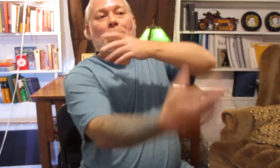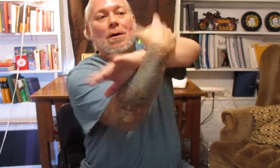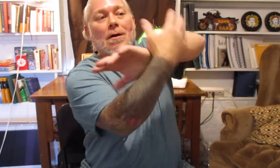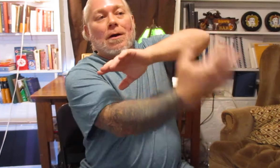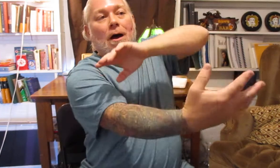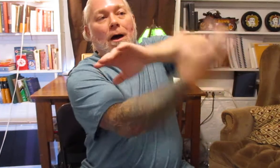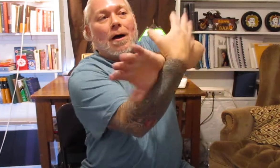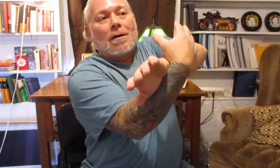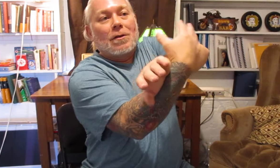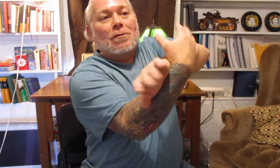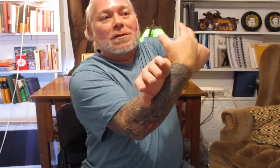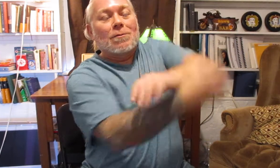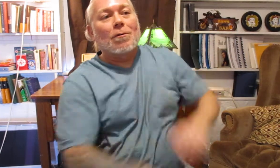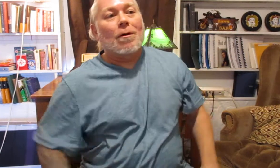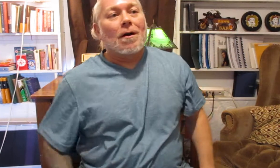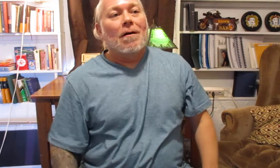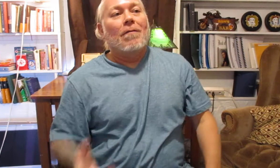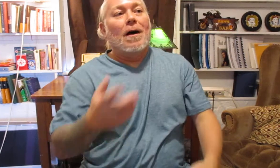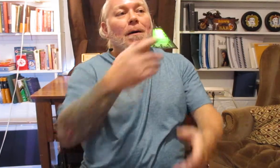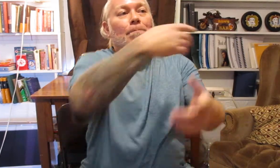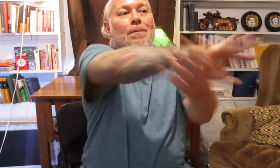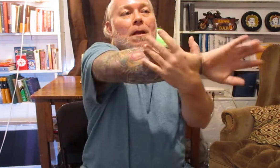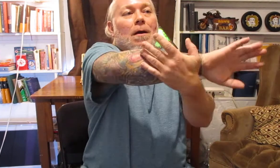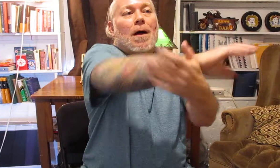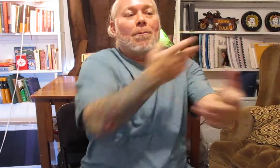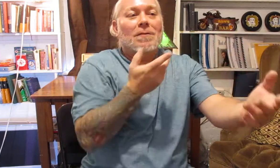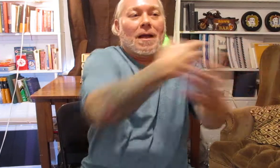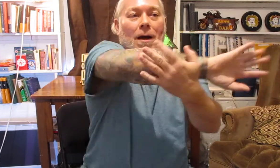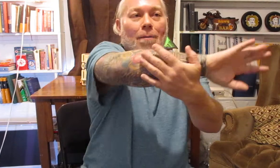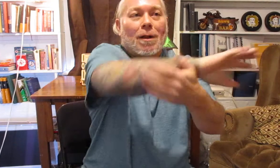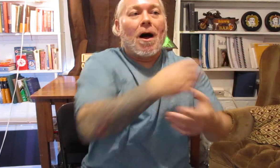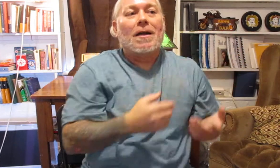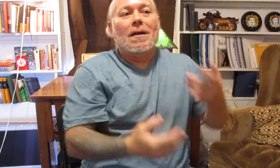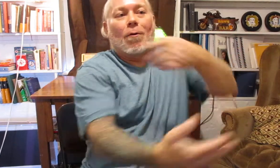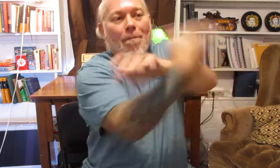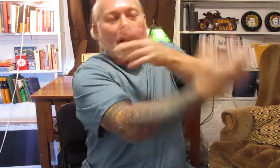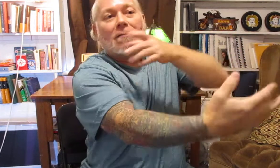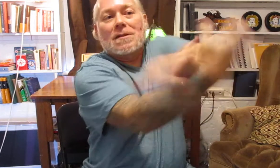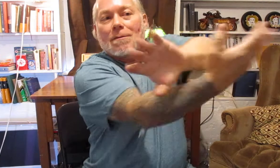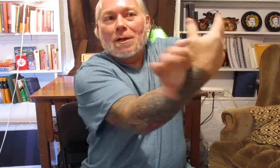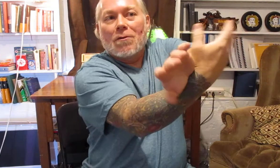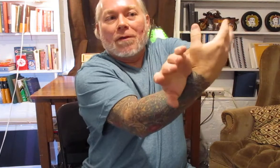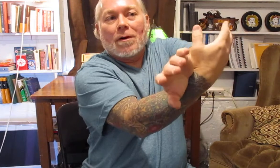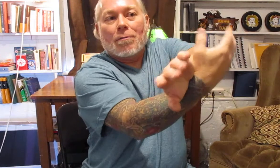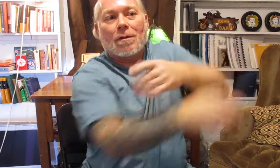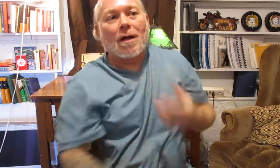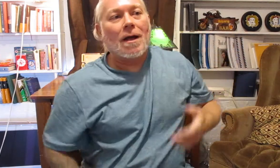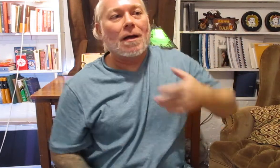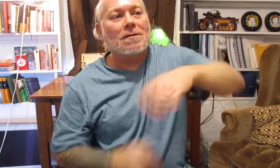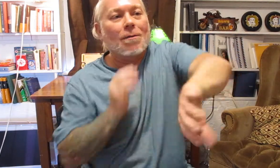uh do some sort of um almost like a blocking or a bouncing maneuver with like some